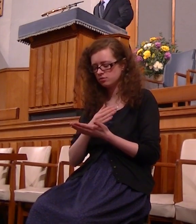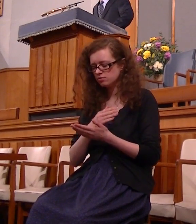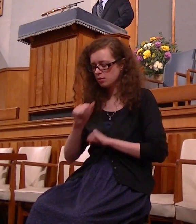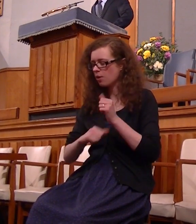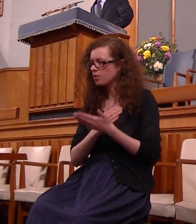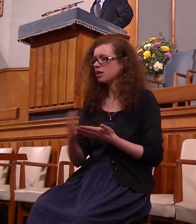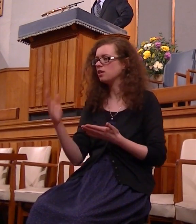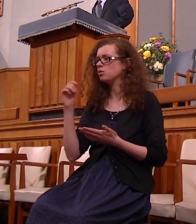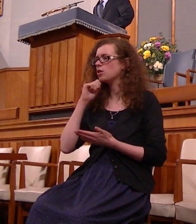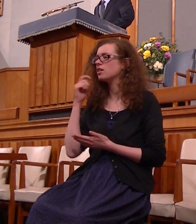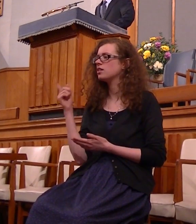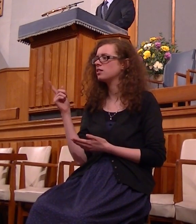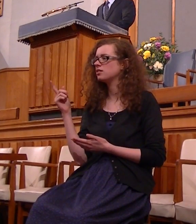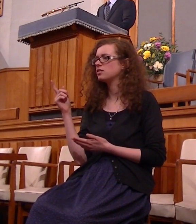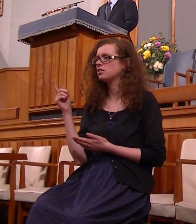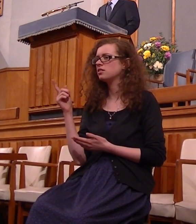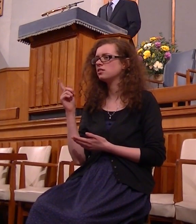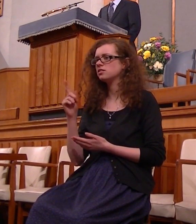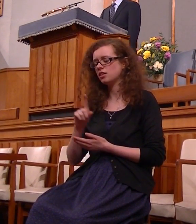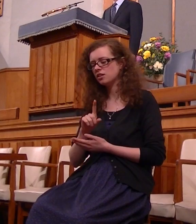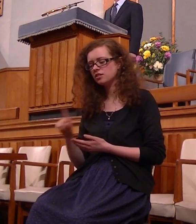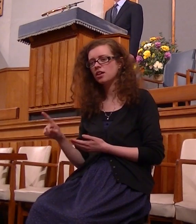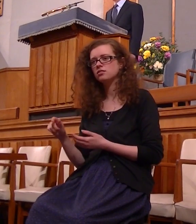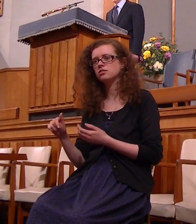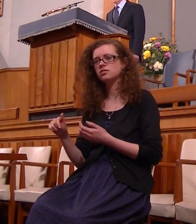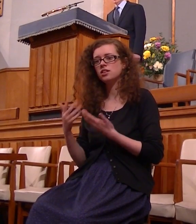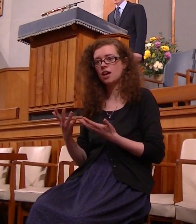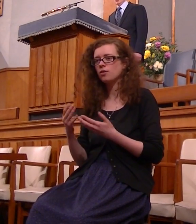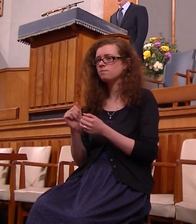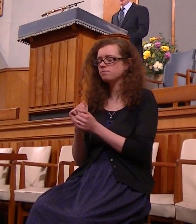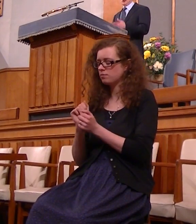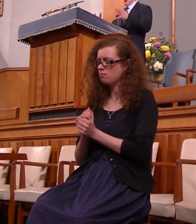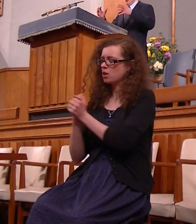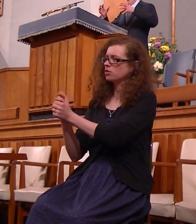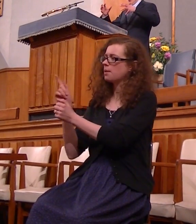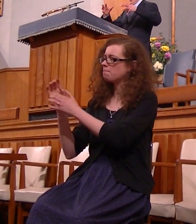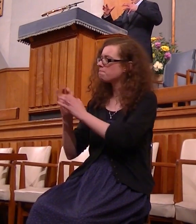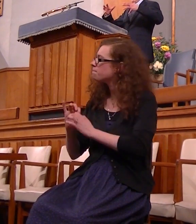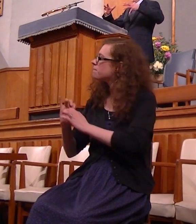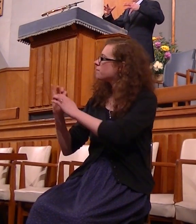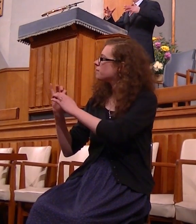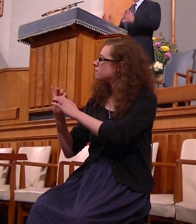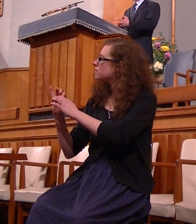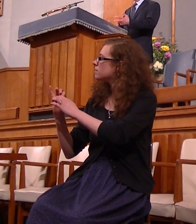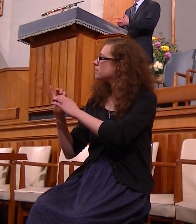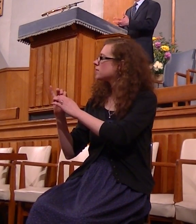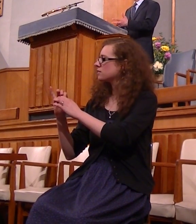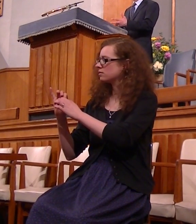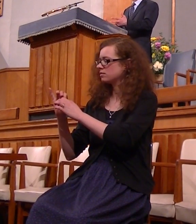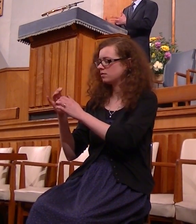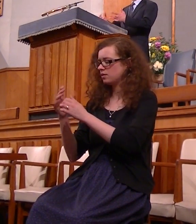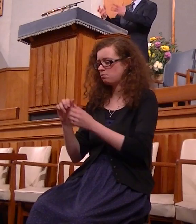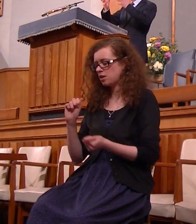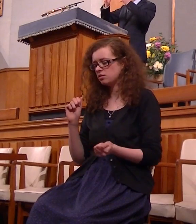then in gratitude and because I am now his he has so worked in